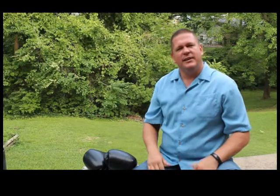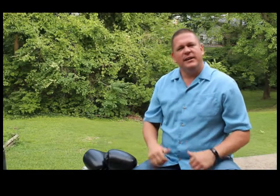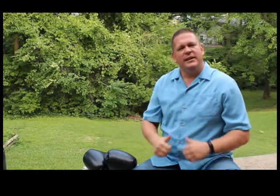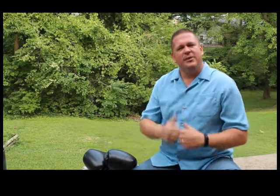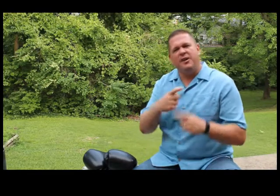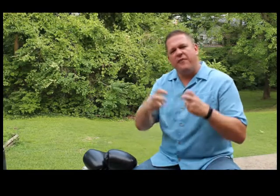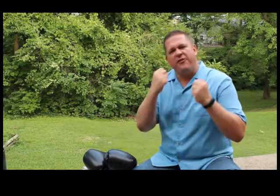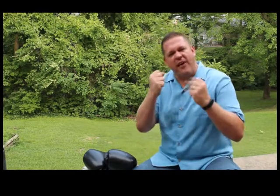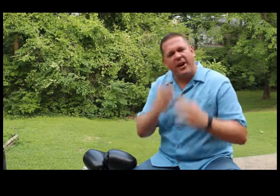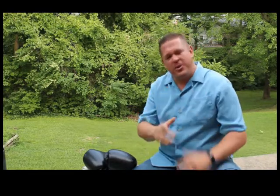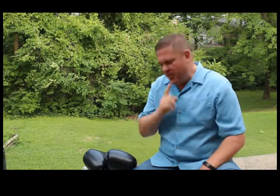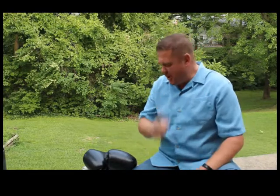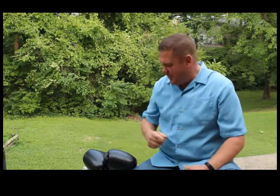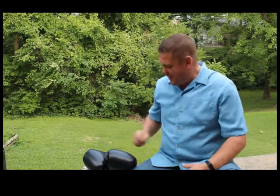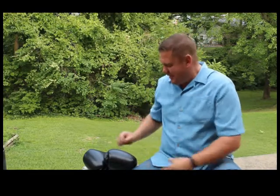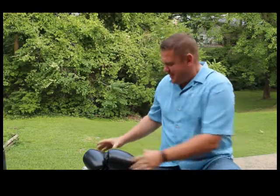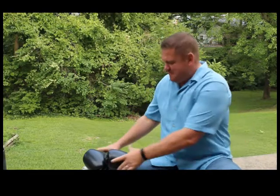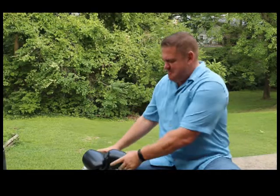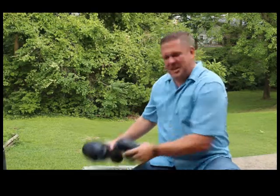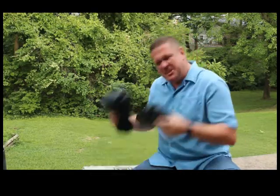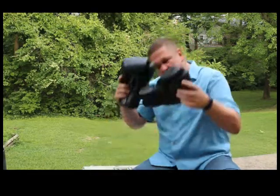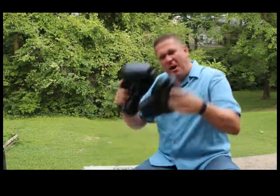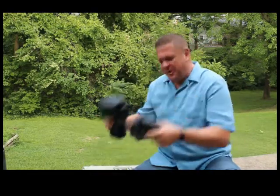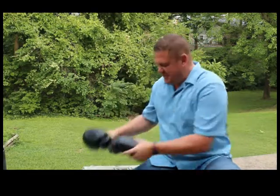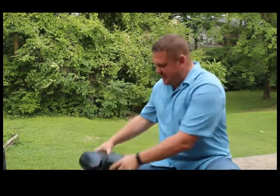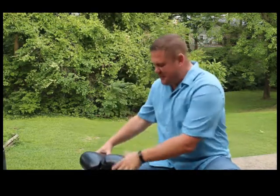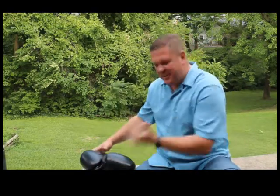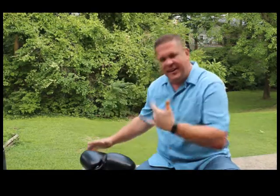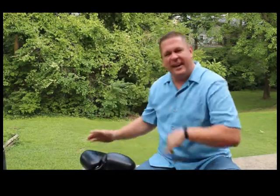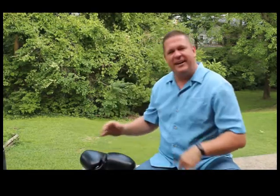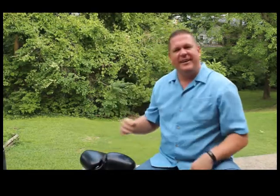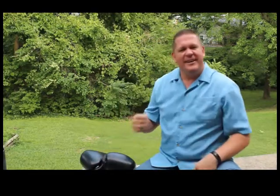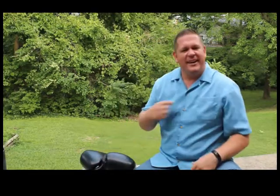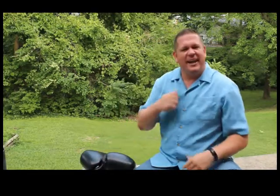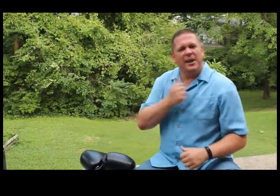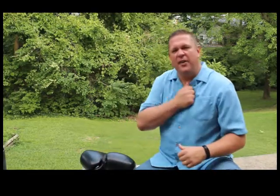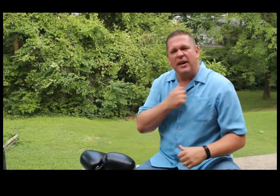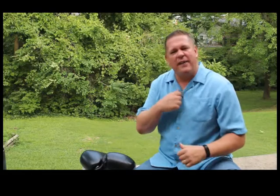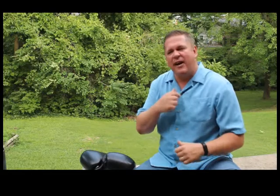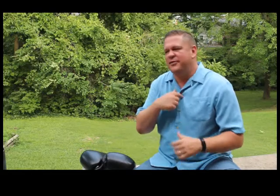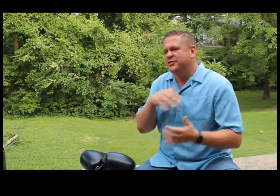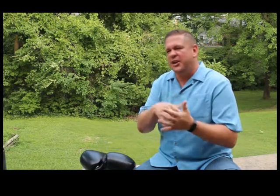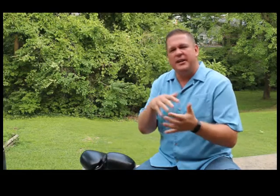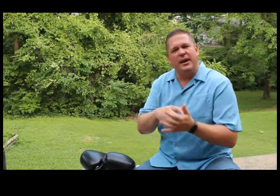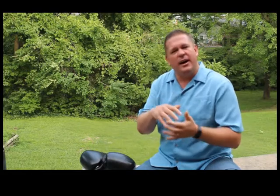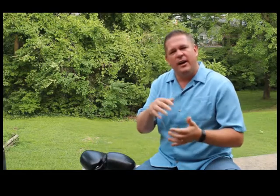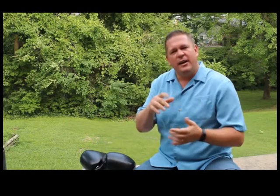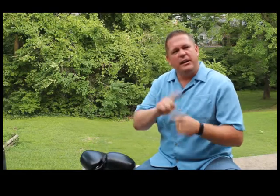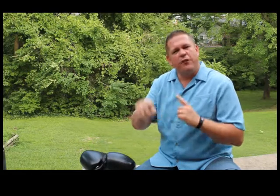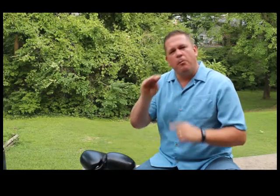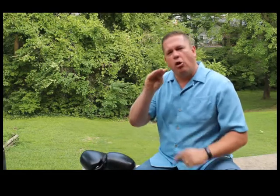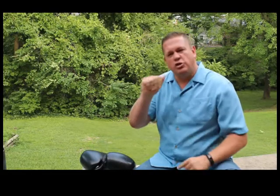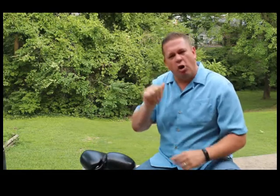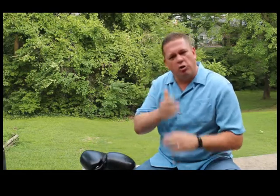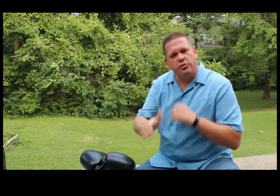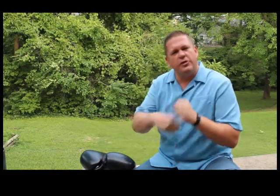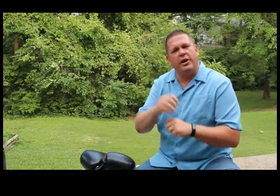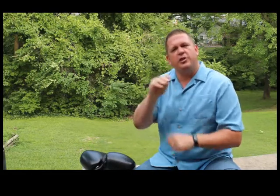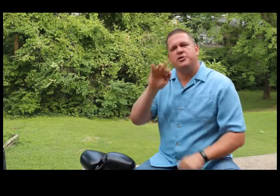how tough a fighter you are. I mean, I got some boxing gloves here today, and I love it. I've studied different martial arts through the years.